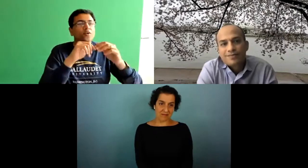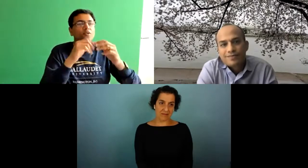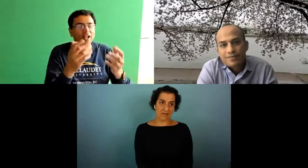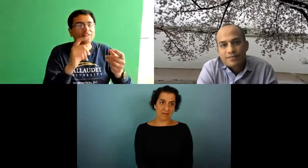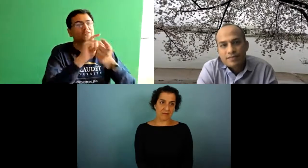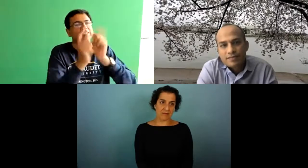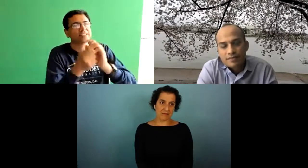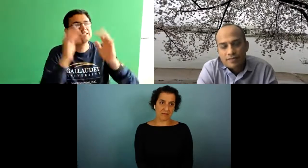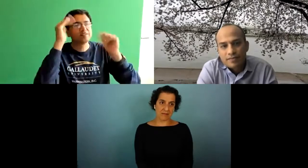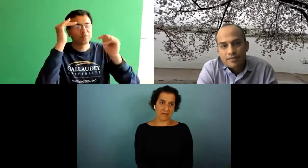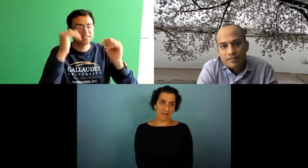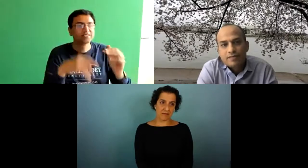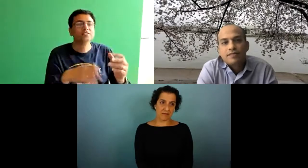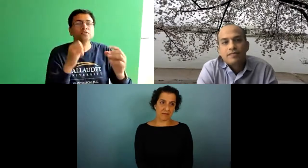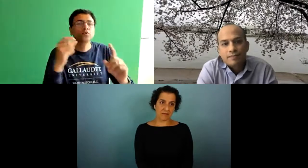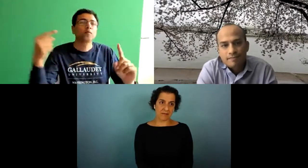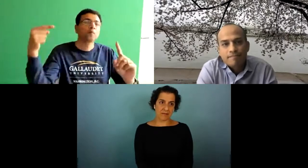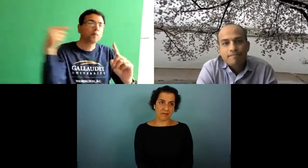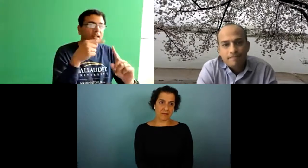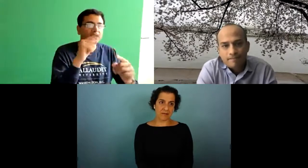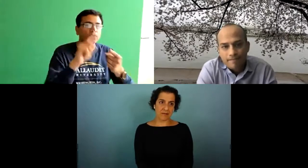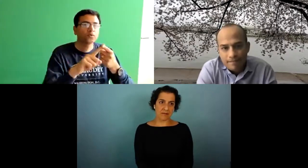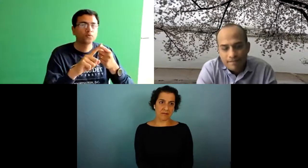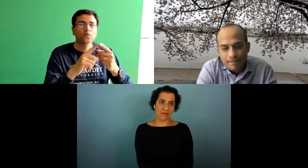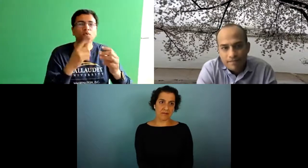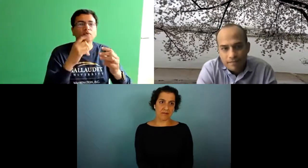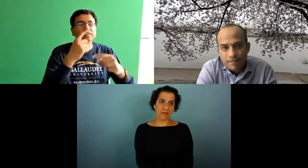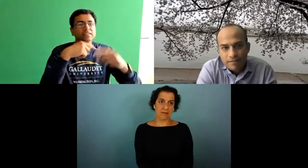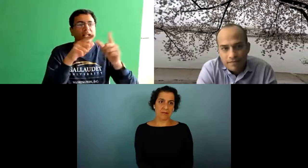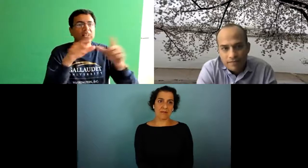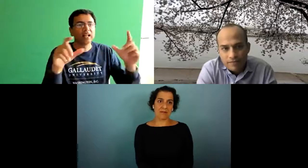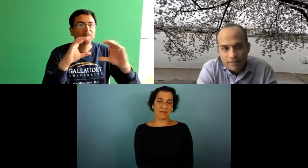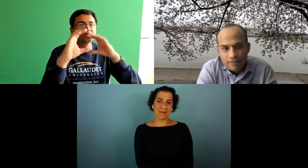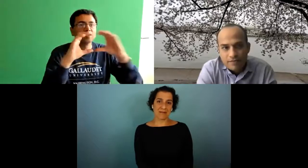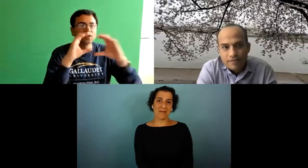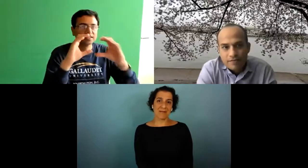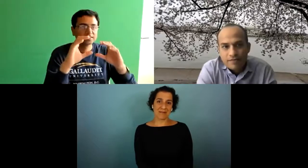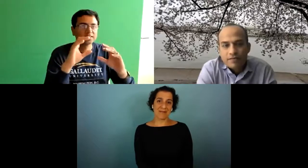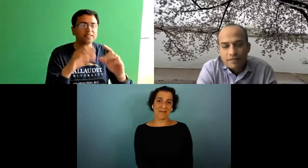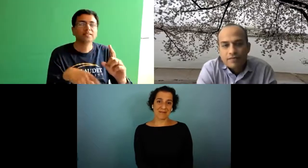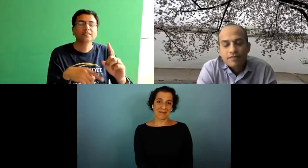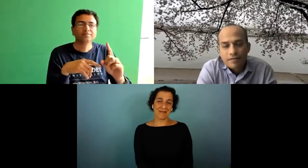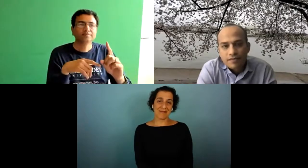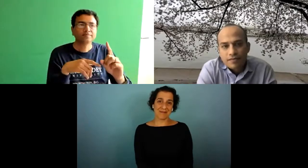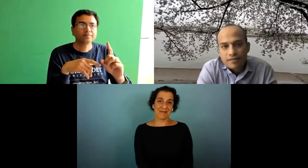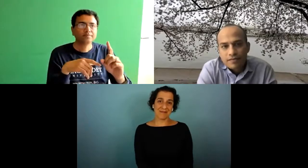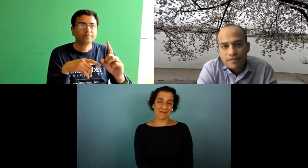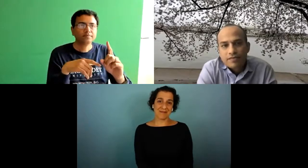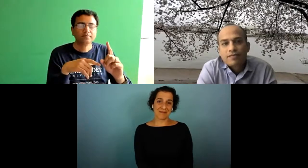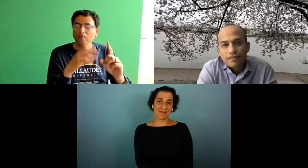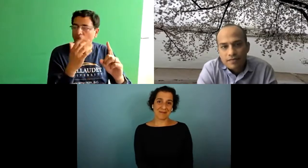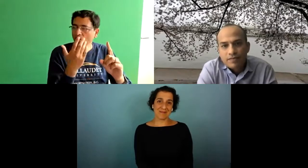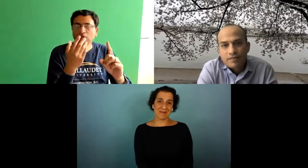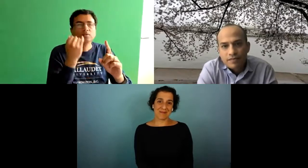side of the table wouldn't be able to see you so there's different ways to whisper but it just doesn't happen in the same way that auditory whispering